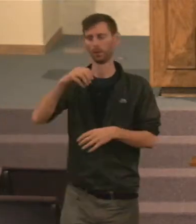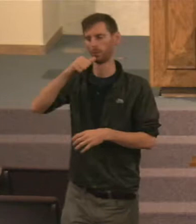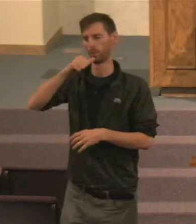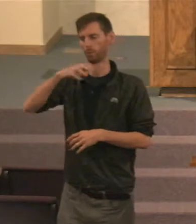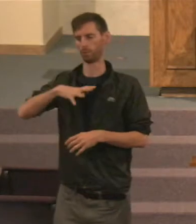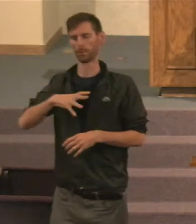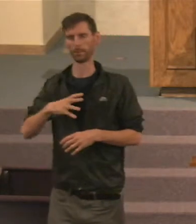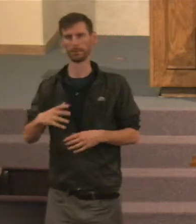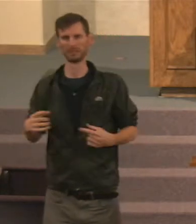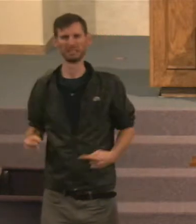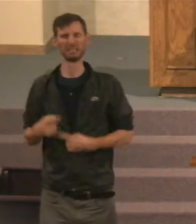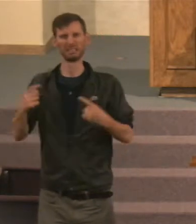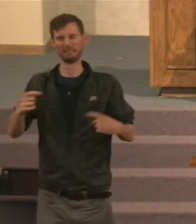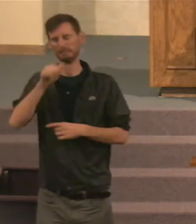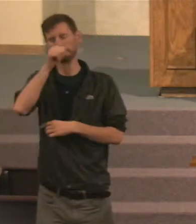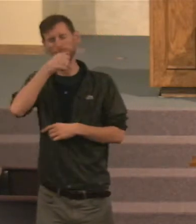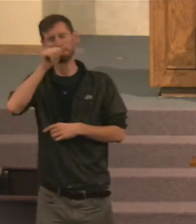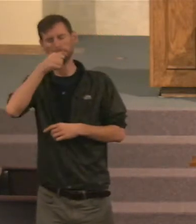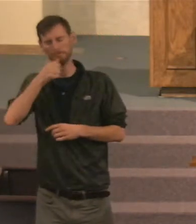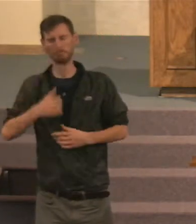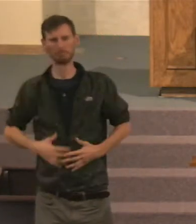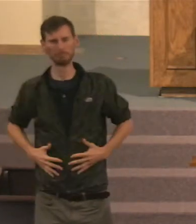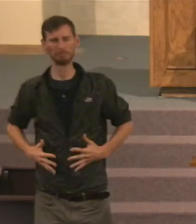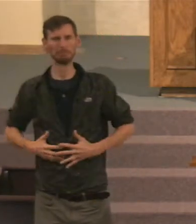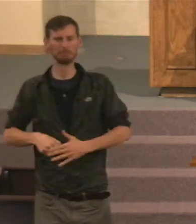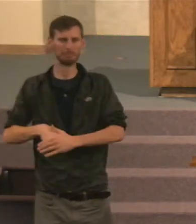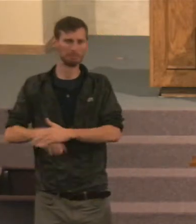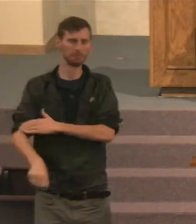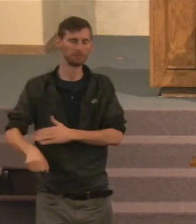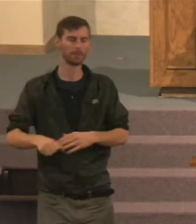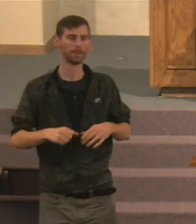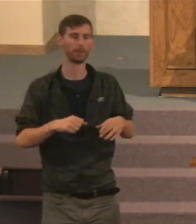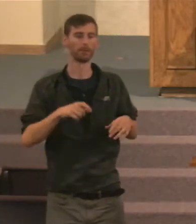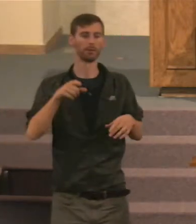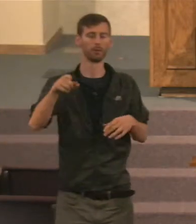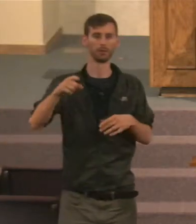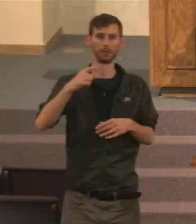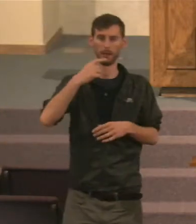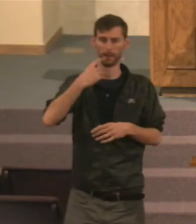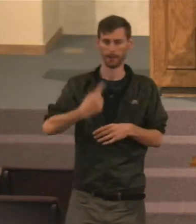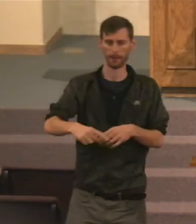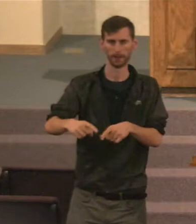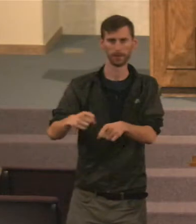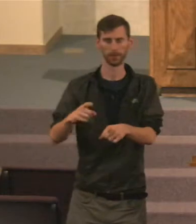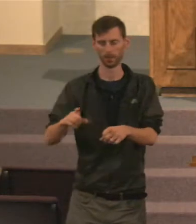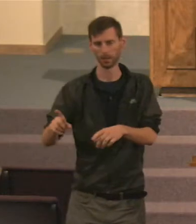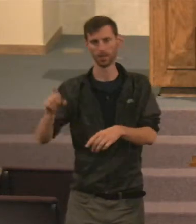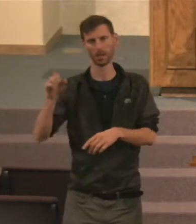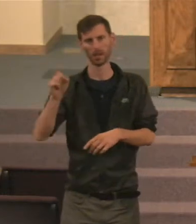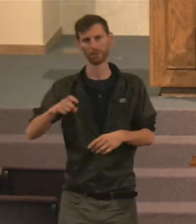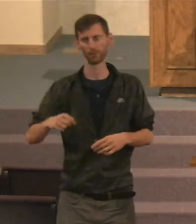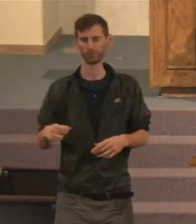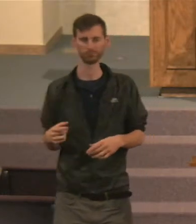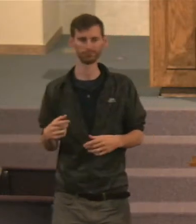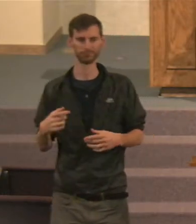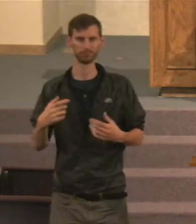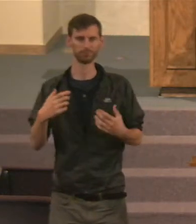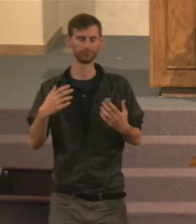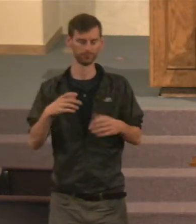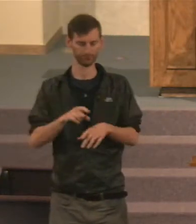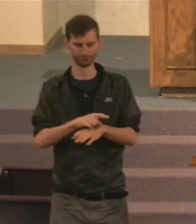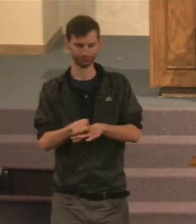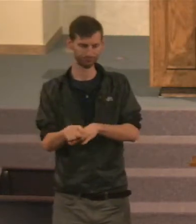he's going to go along now, Not going be walking, But going along on his belly, And eating the dust. And then, What about man?